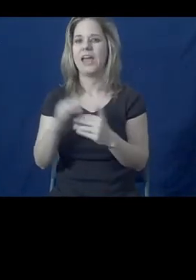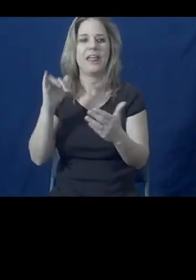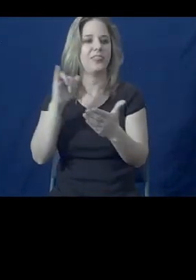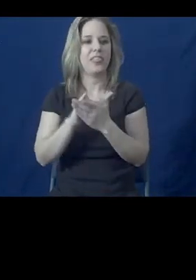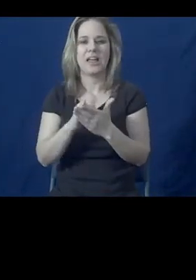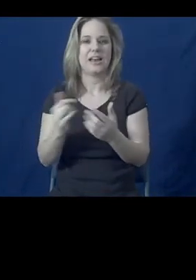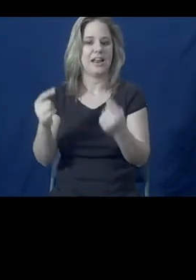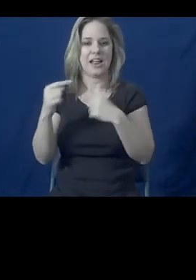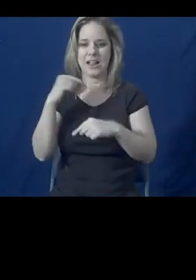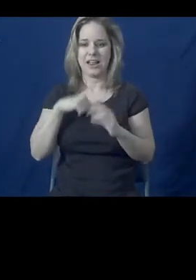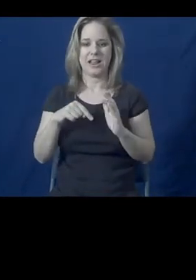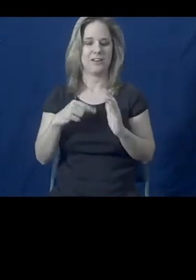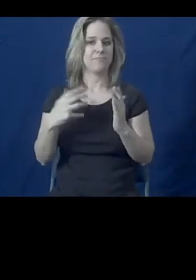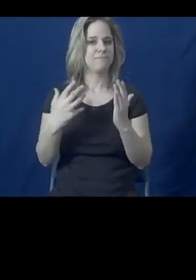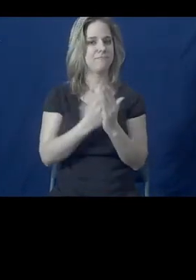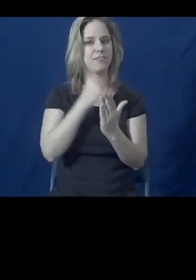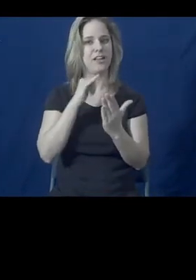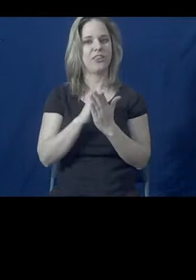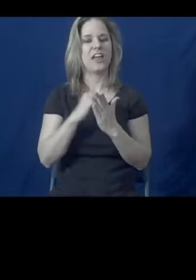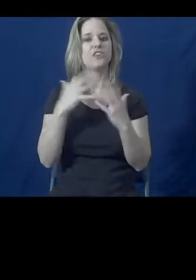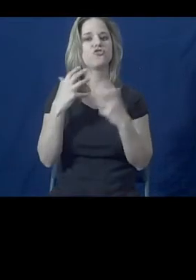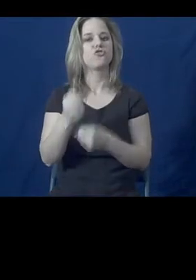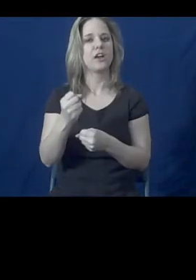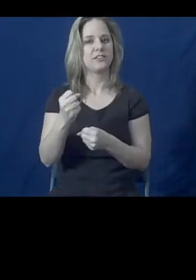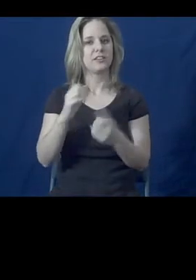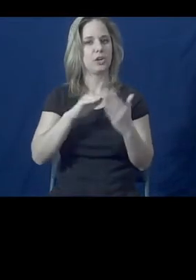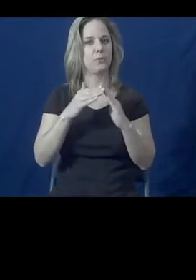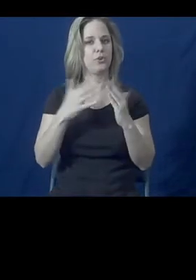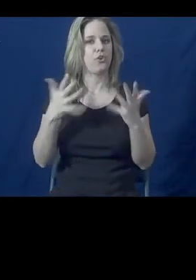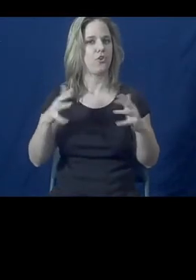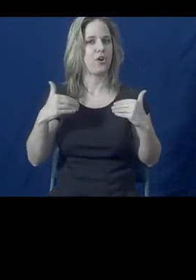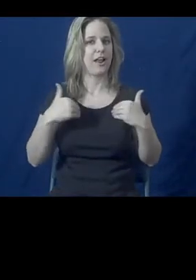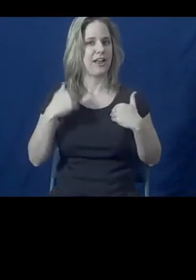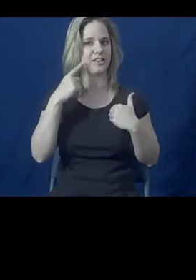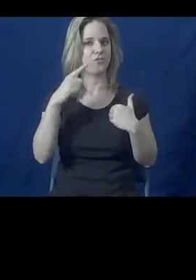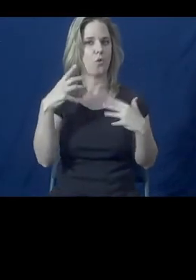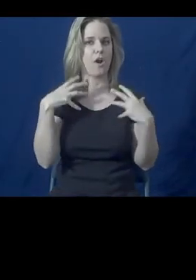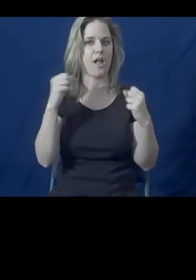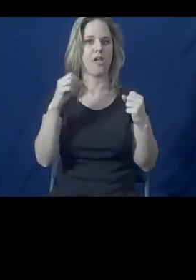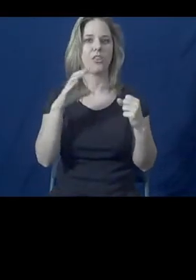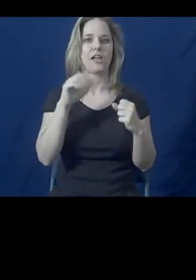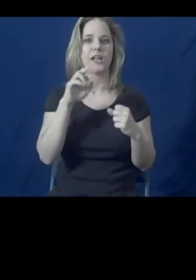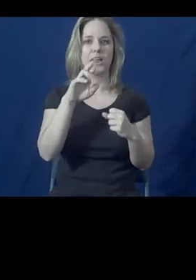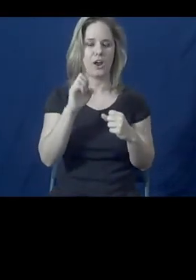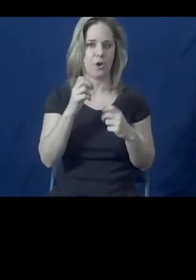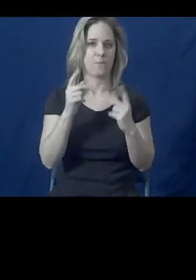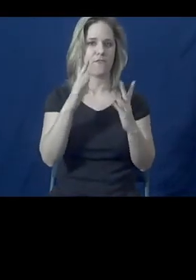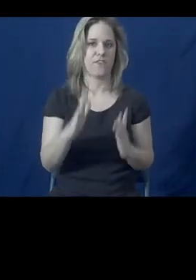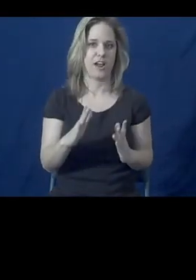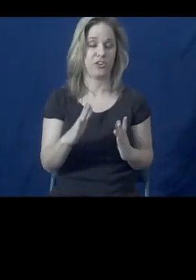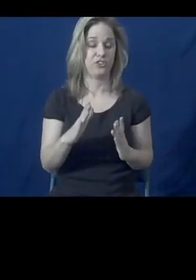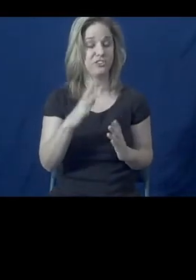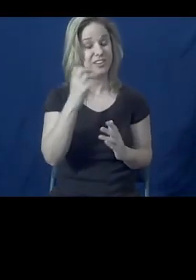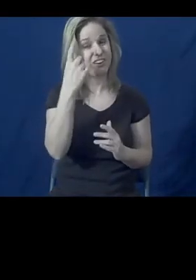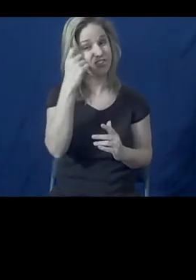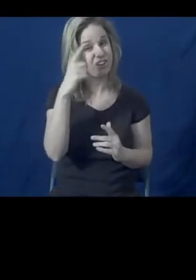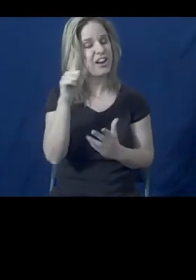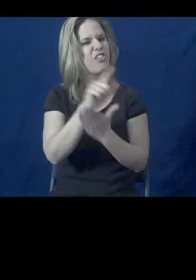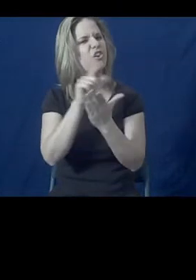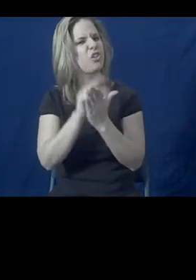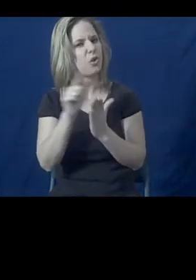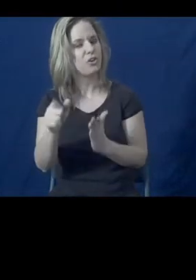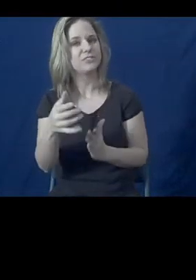that the community has for healthcare providers. And the skills that lawyers have to frame and